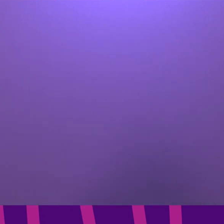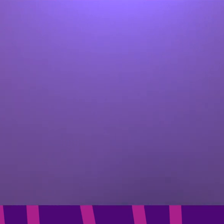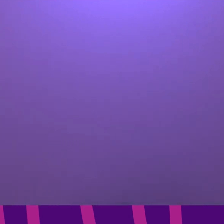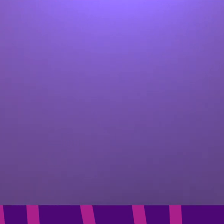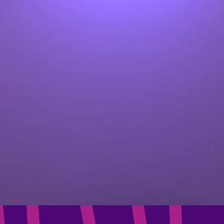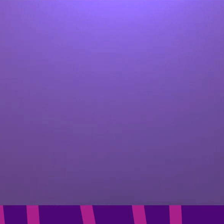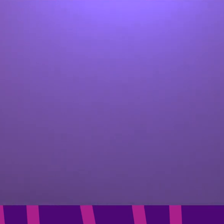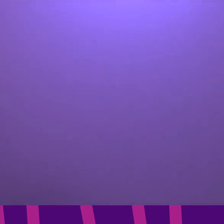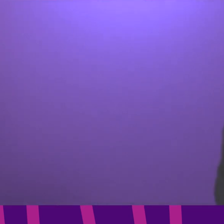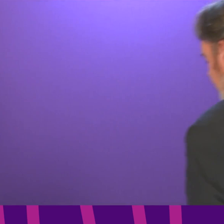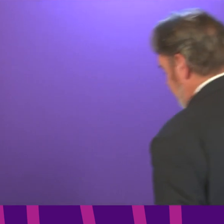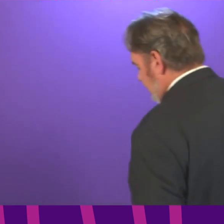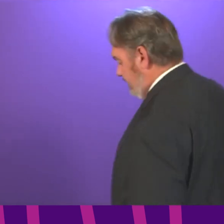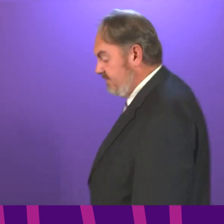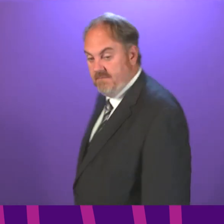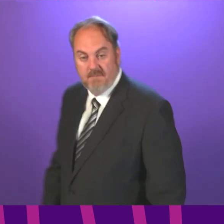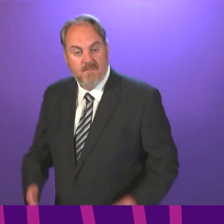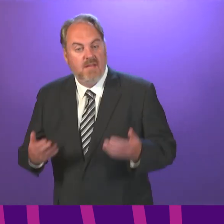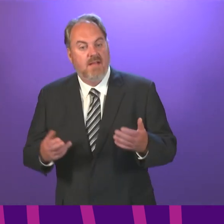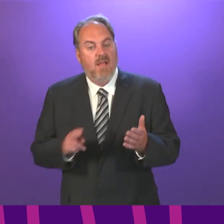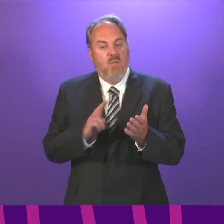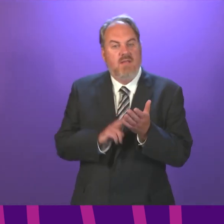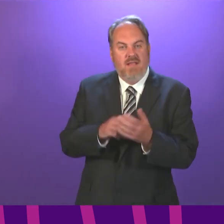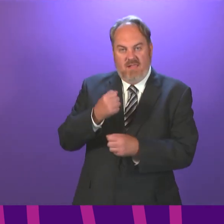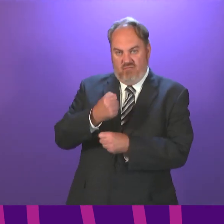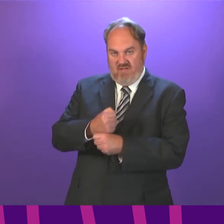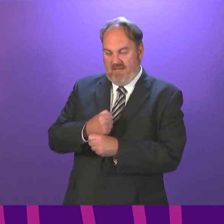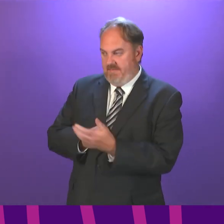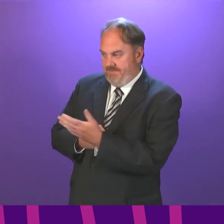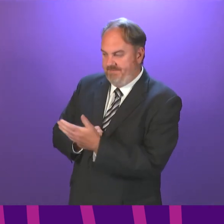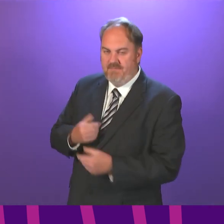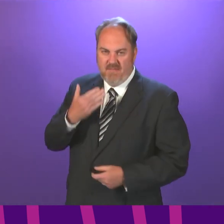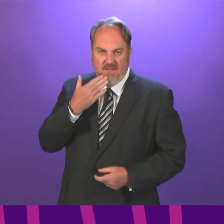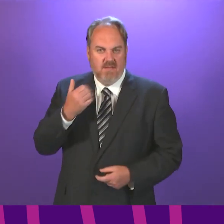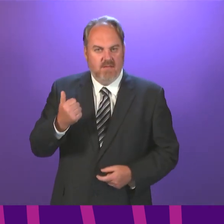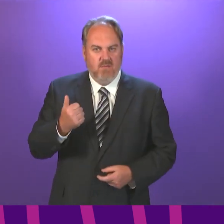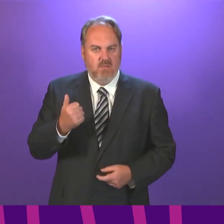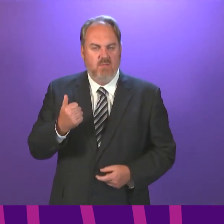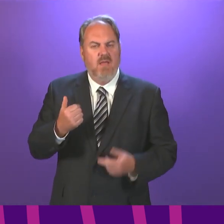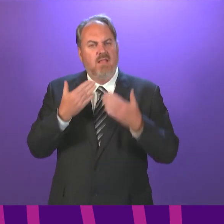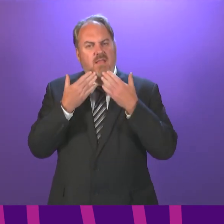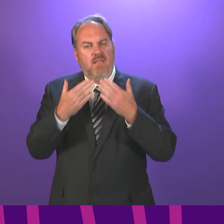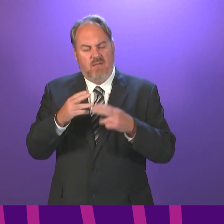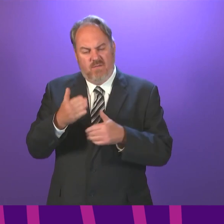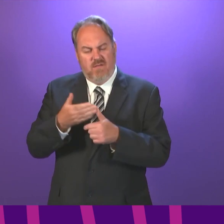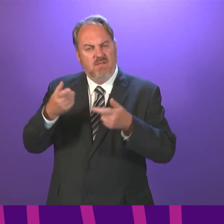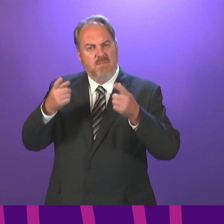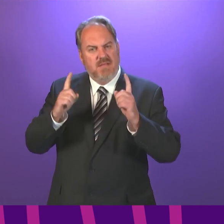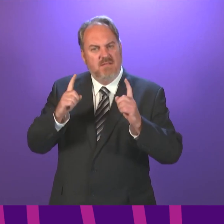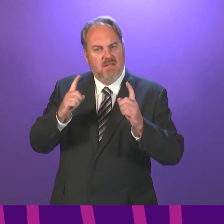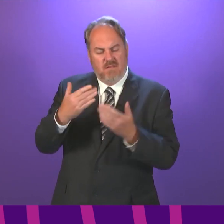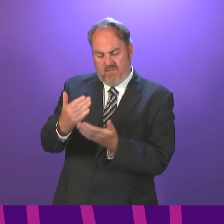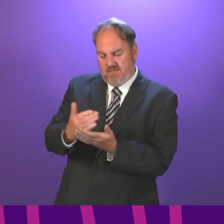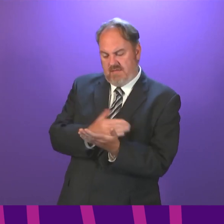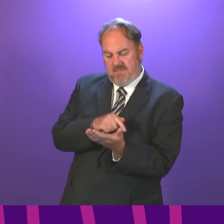Neil Gray, to be followed by Liz Smith. Liz you, Presiding Officer, and I thank the First Minister for her